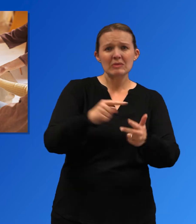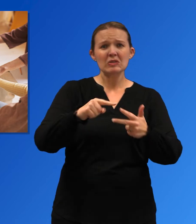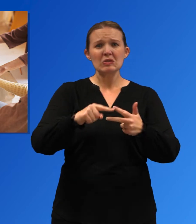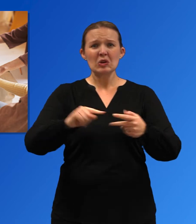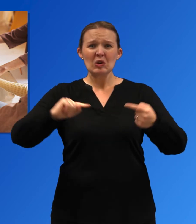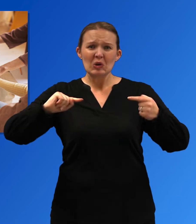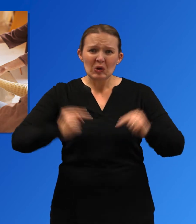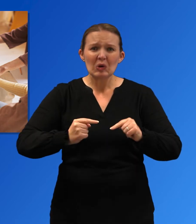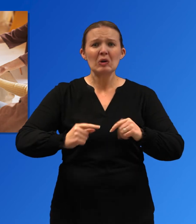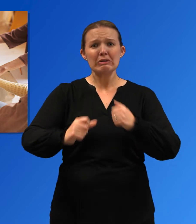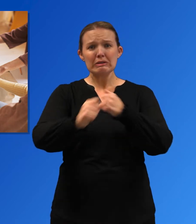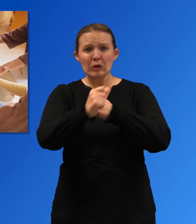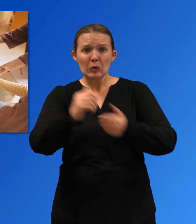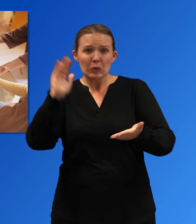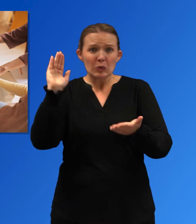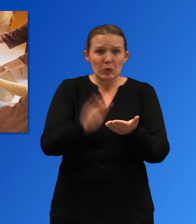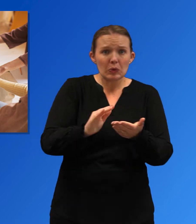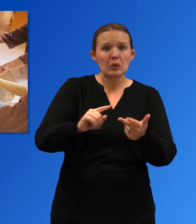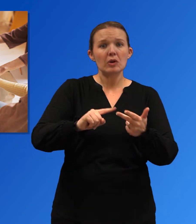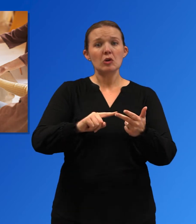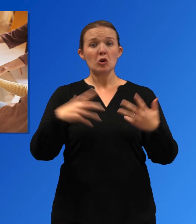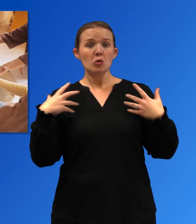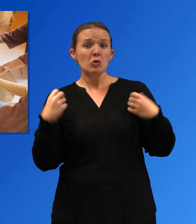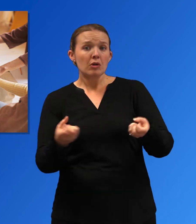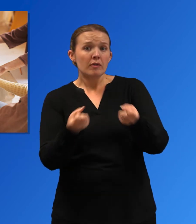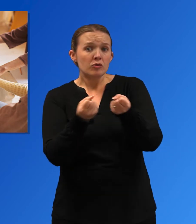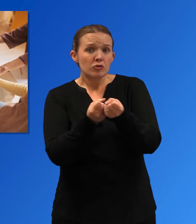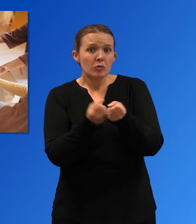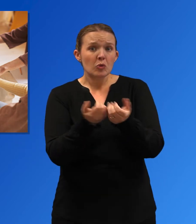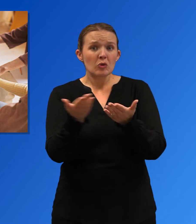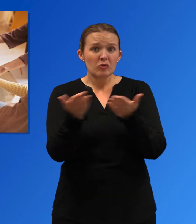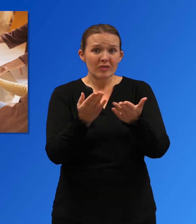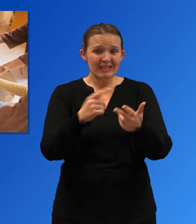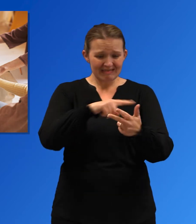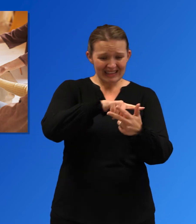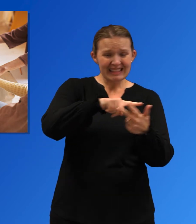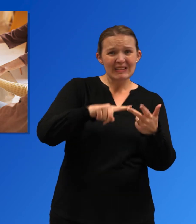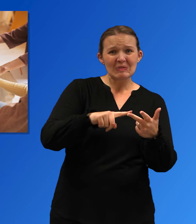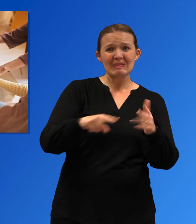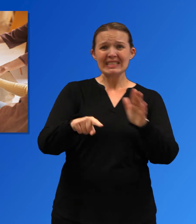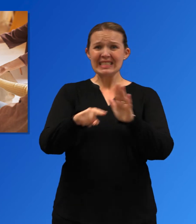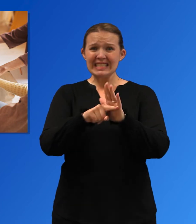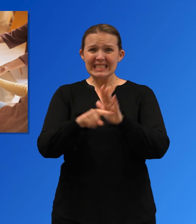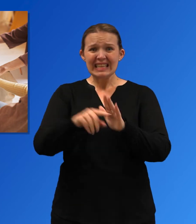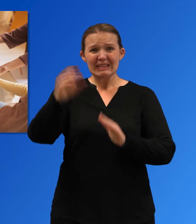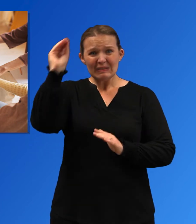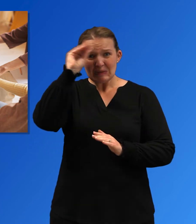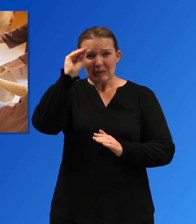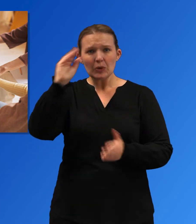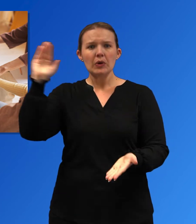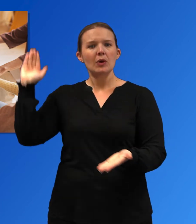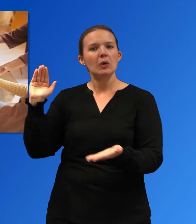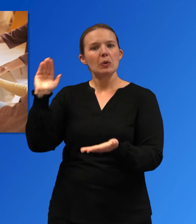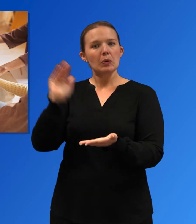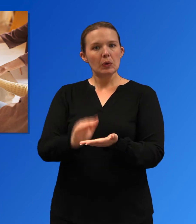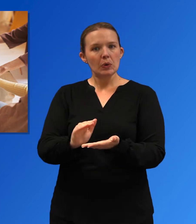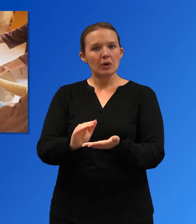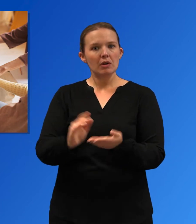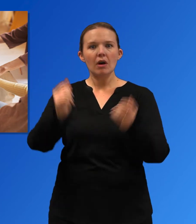and transportation assistance, and reducing stigma around seeking substance use